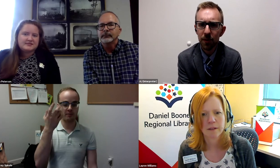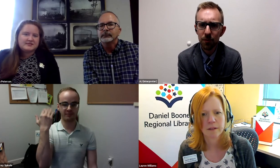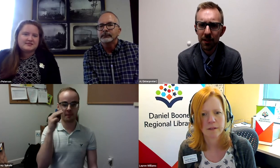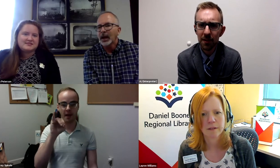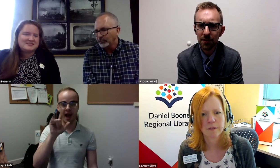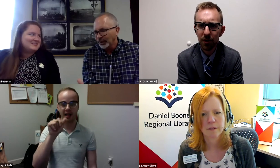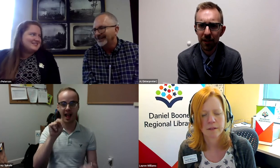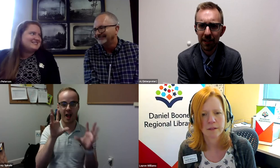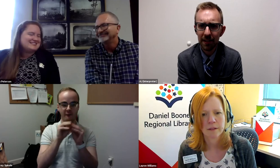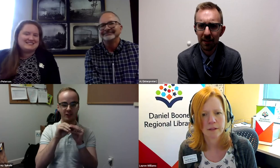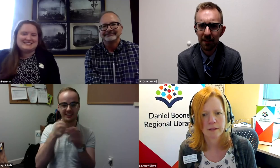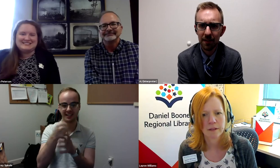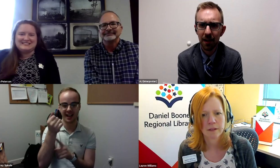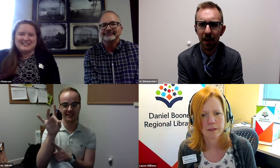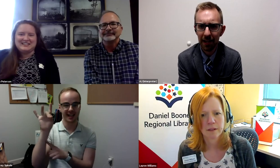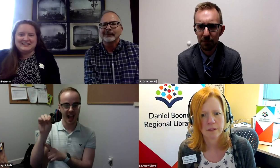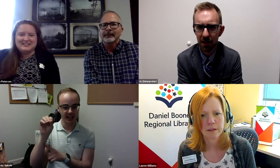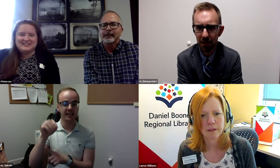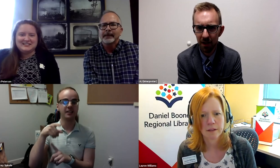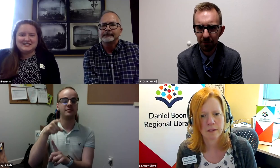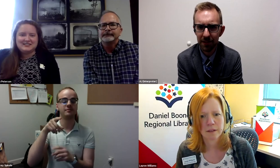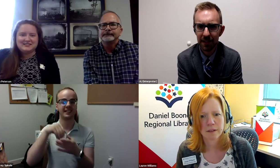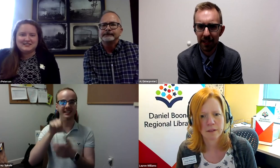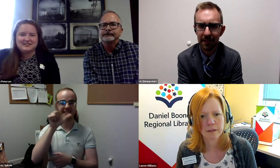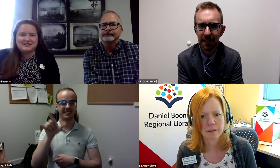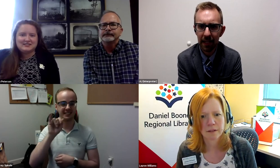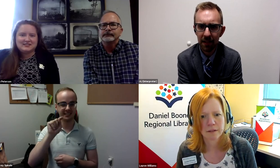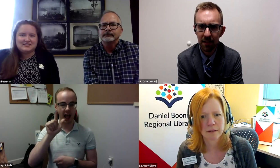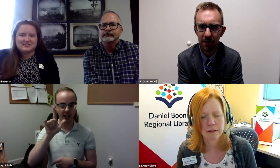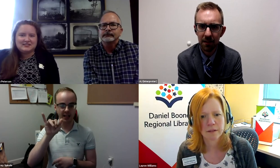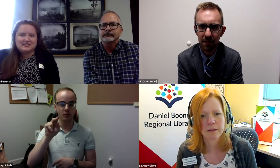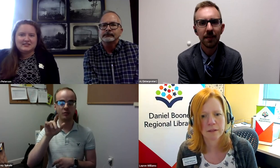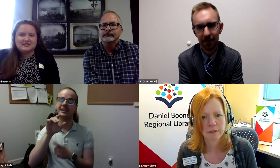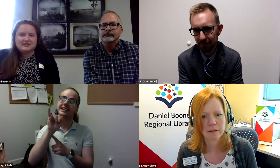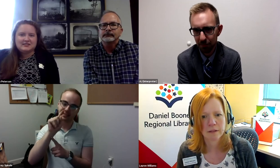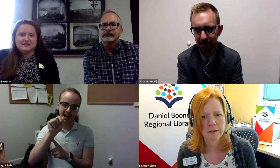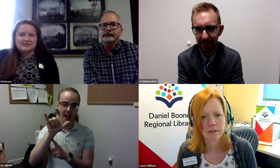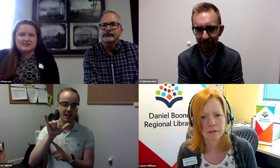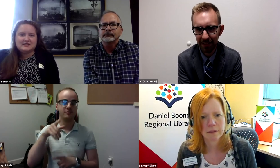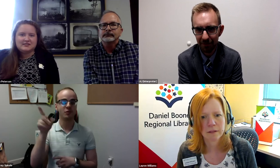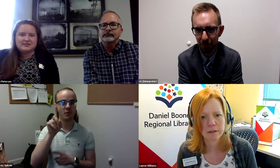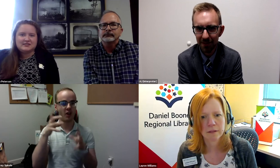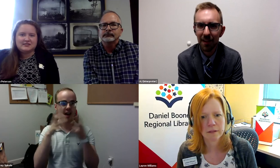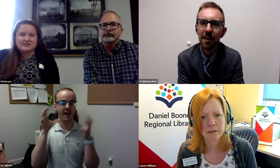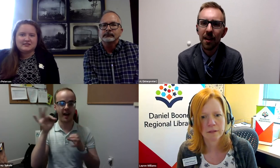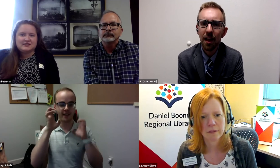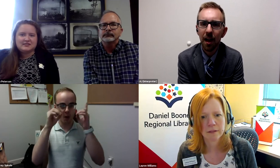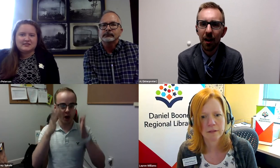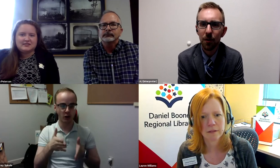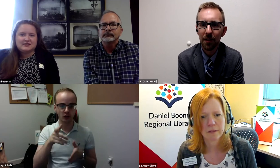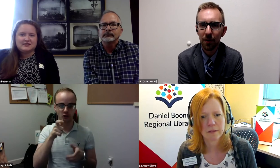So really, it all started at the Milan conference in 1880. That took place in Italy, of course,